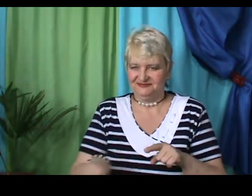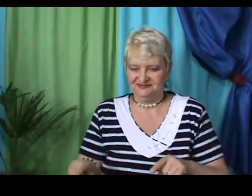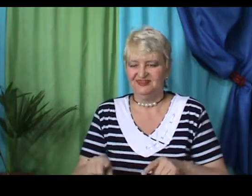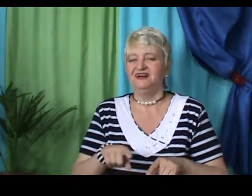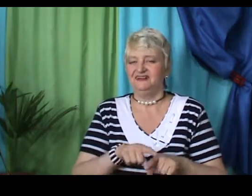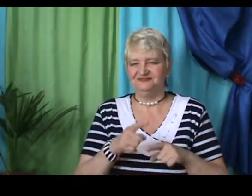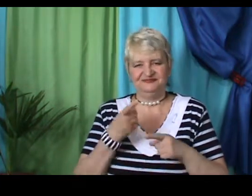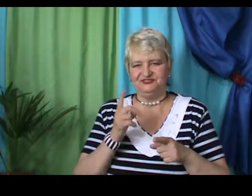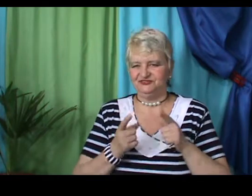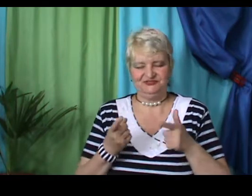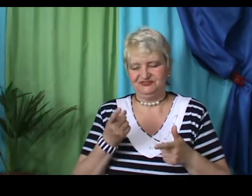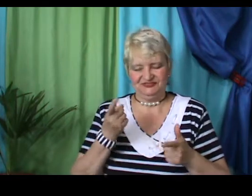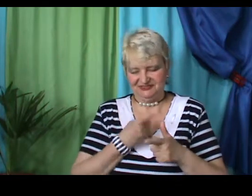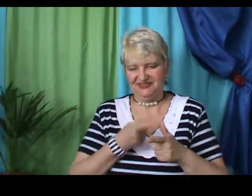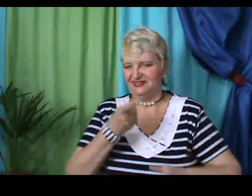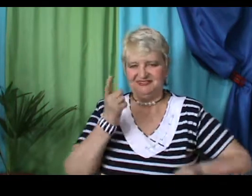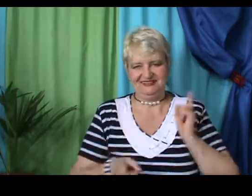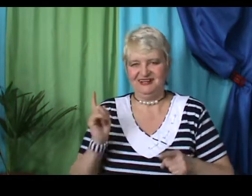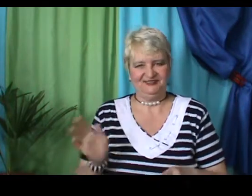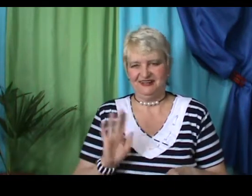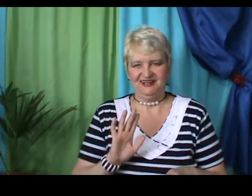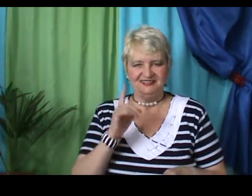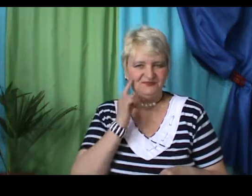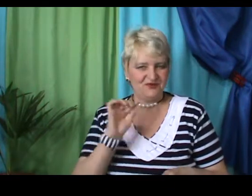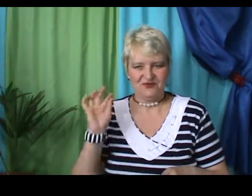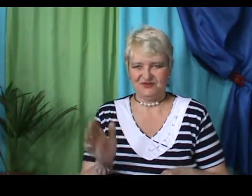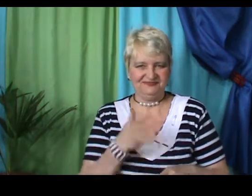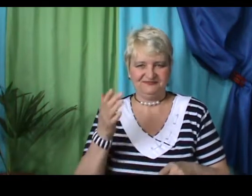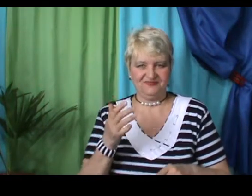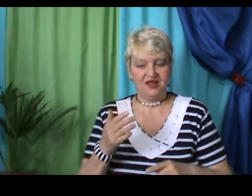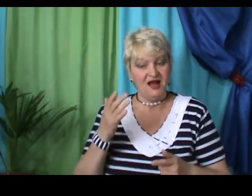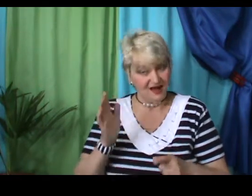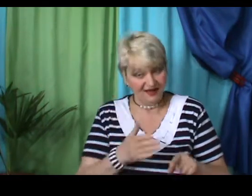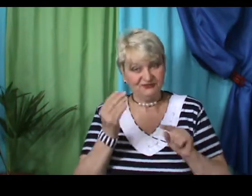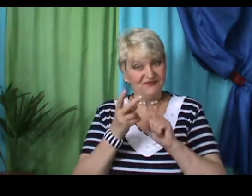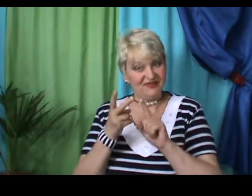a Point. Point.